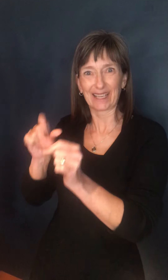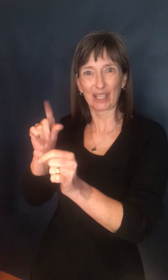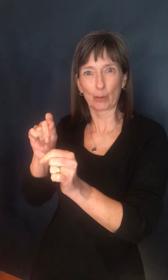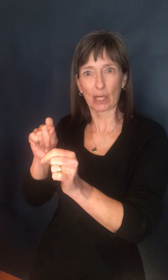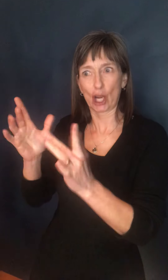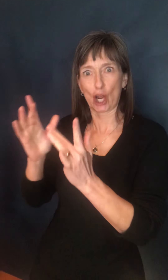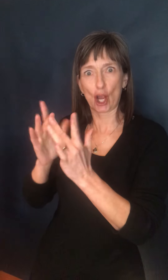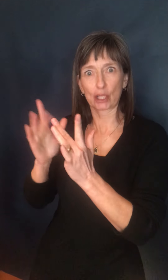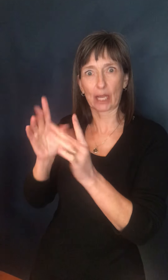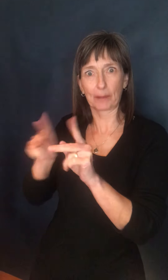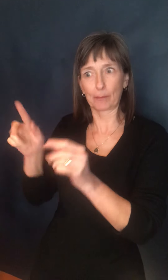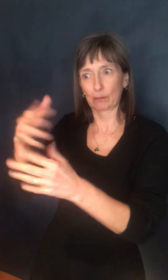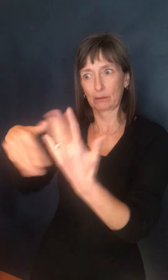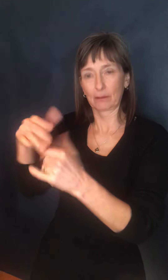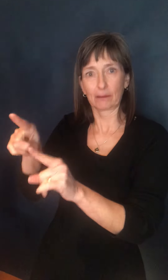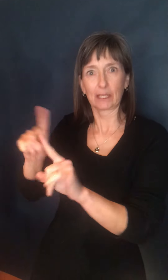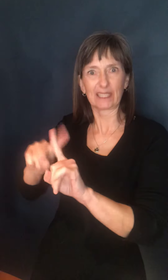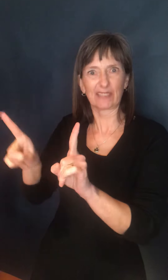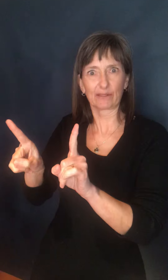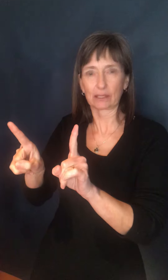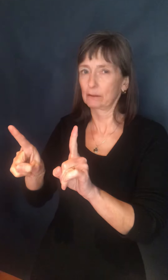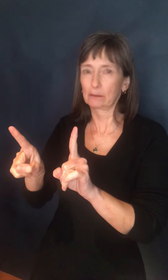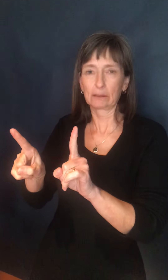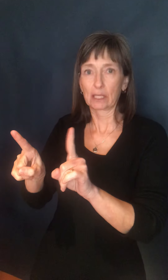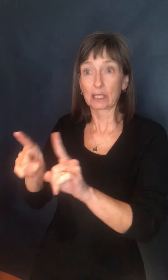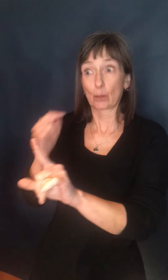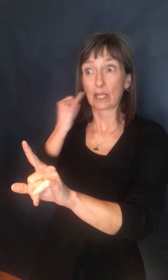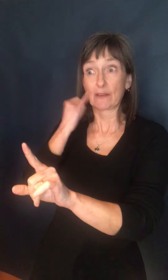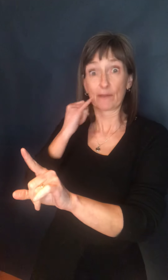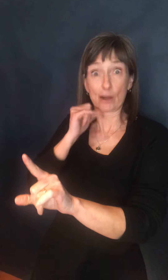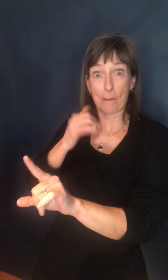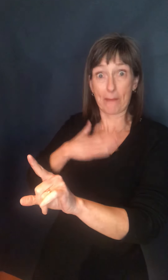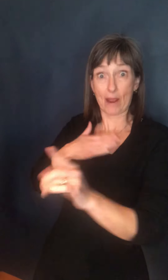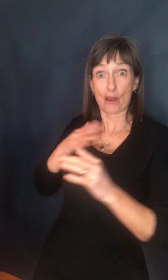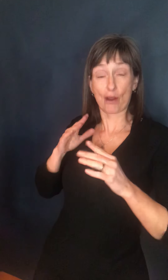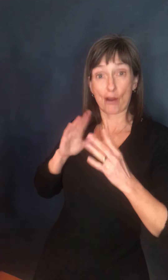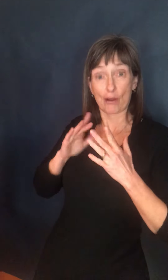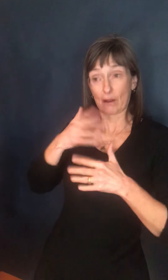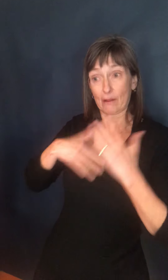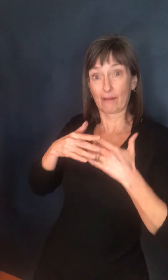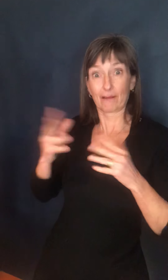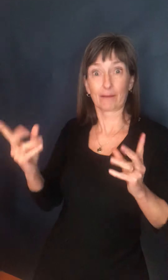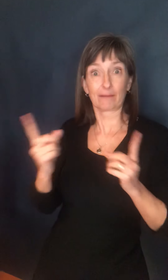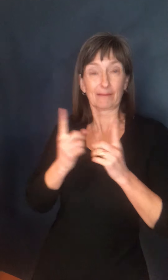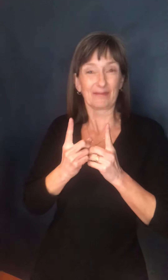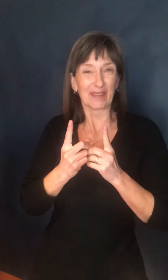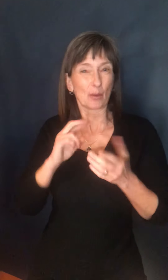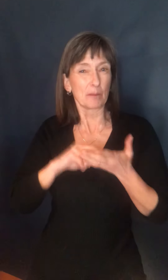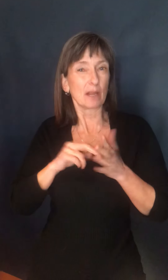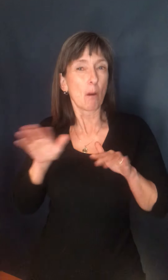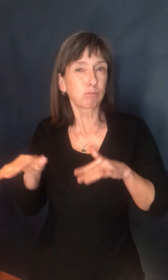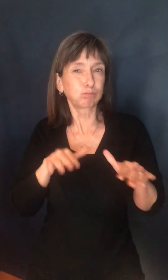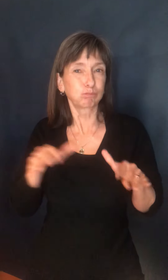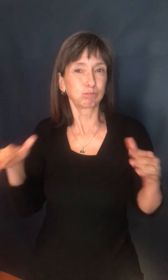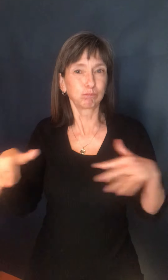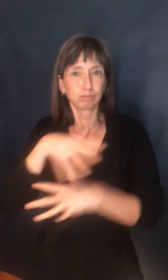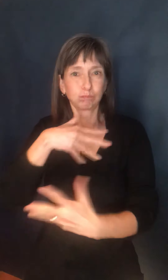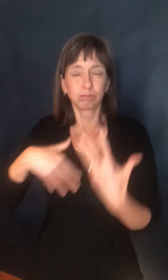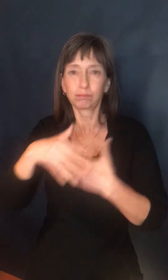together who are not one another's contacts. For this reason, informal gatherings are not really recommended at this time. If you are